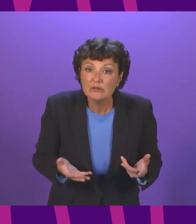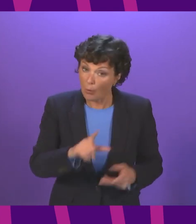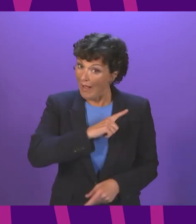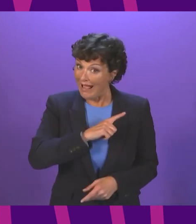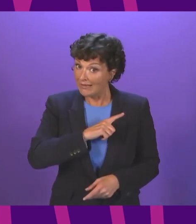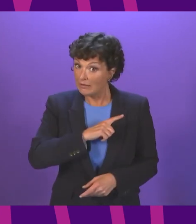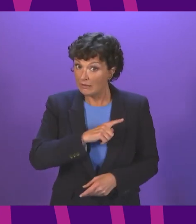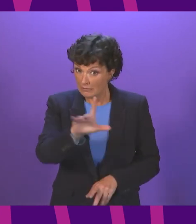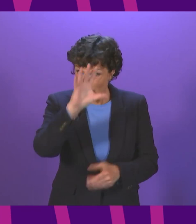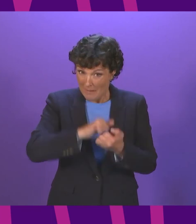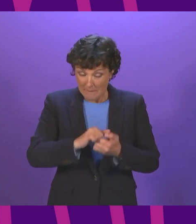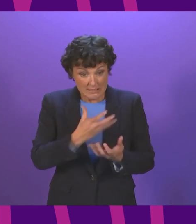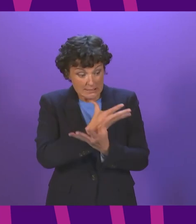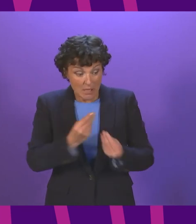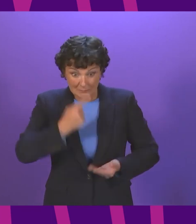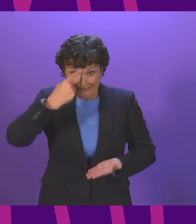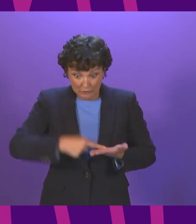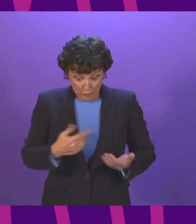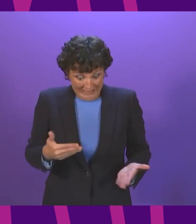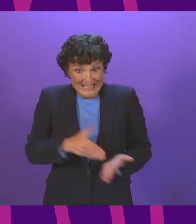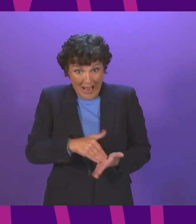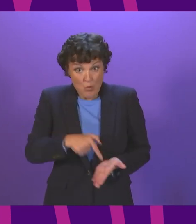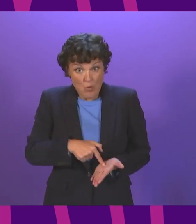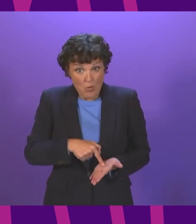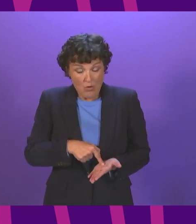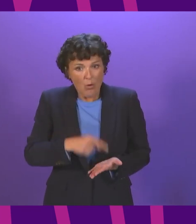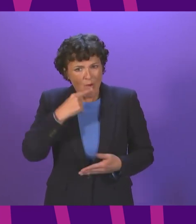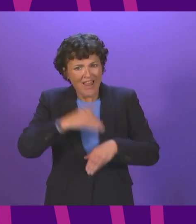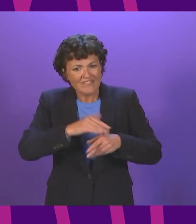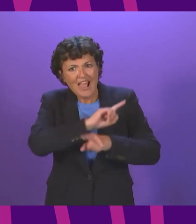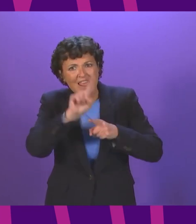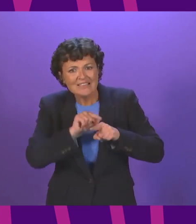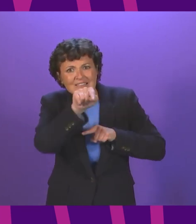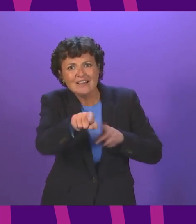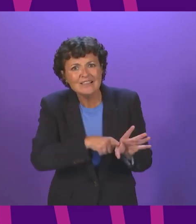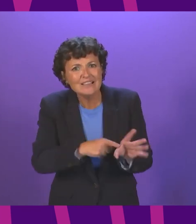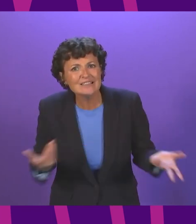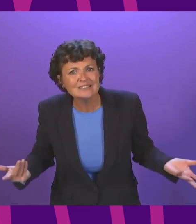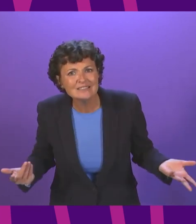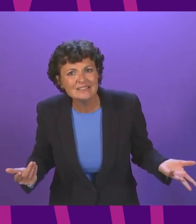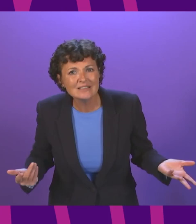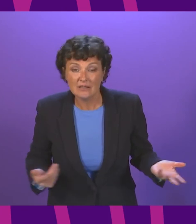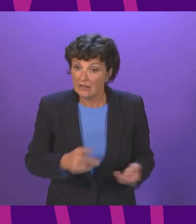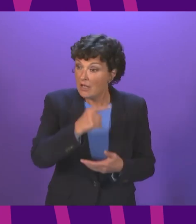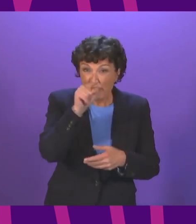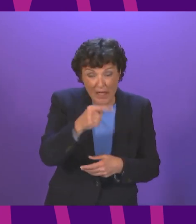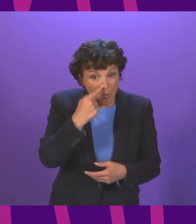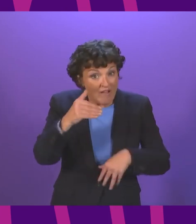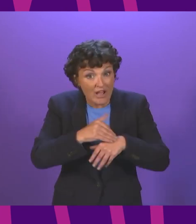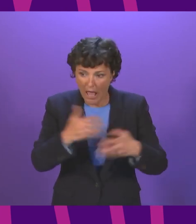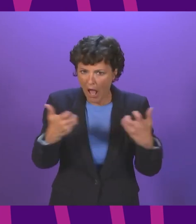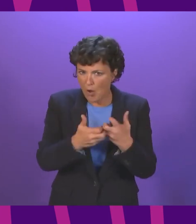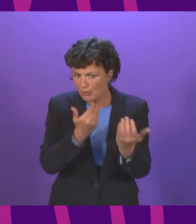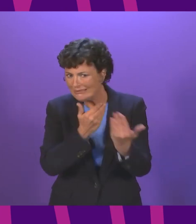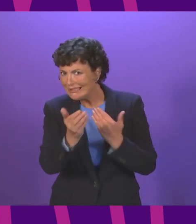decisions that we take now will affect the economic opportunities in our society, they will affect the way in which we tackle inequality